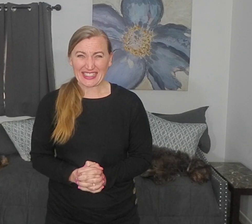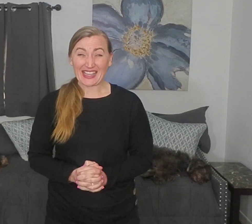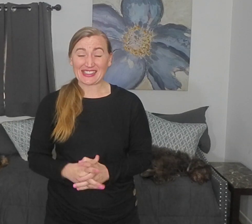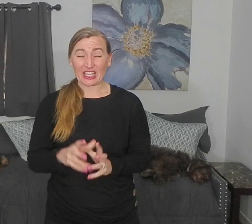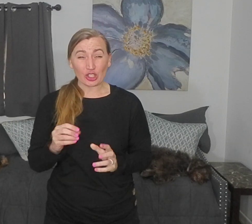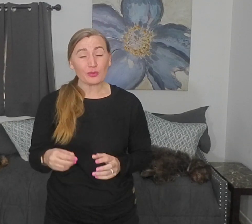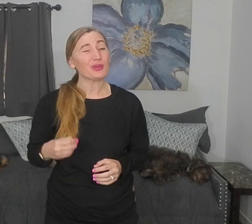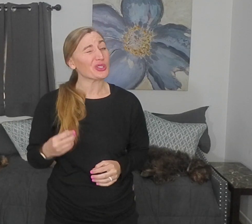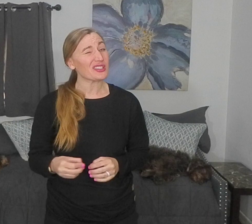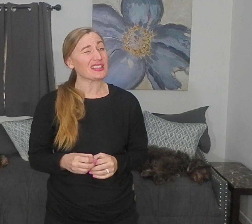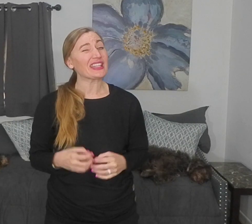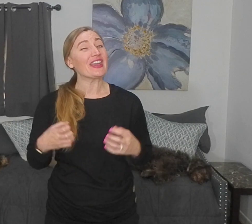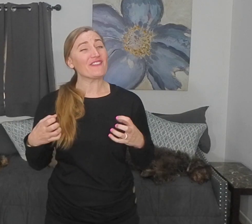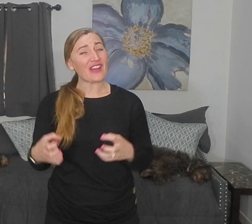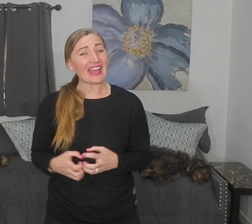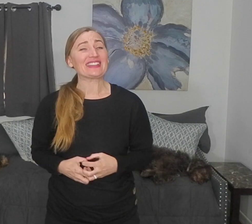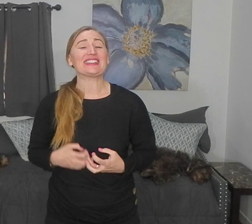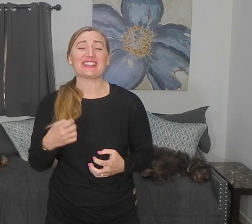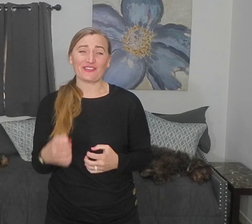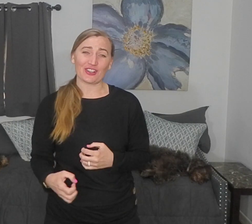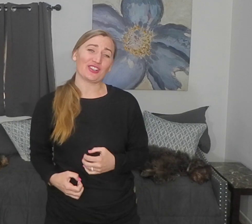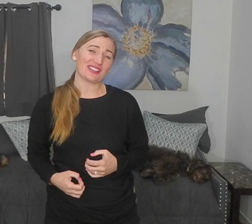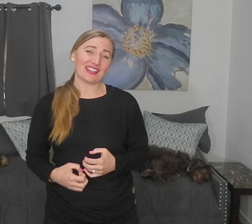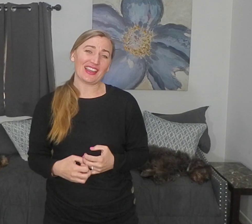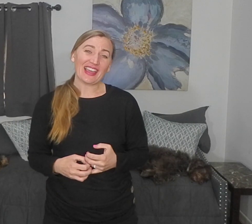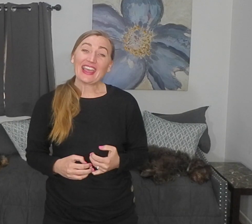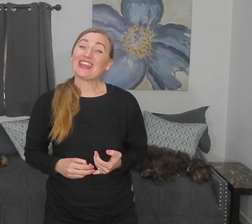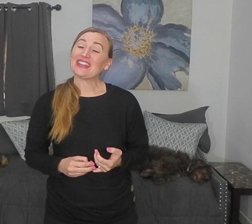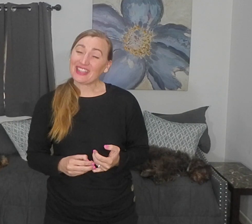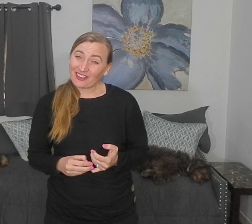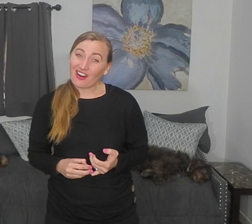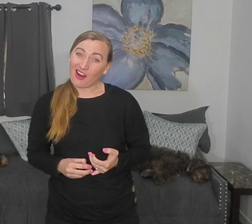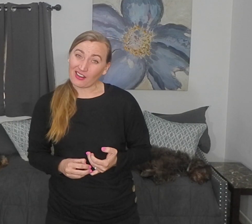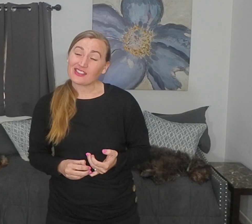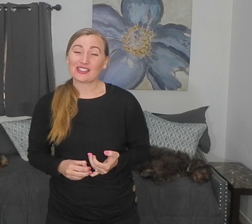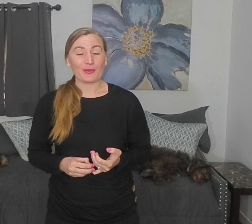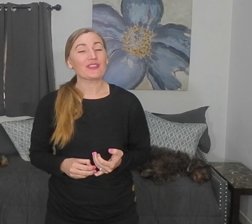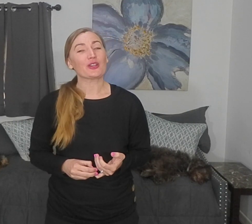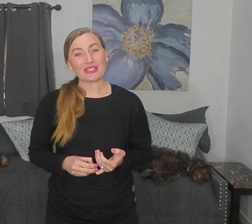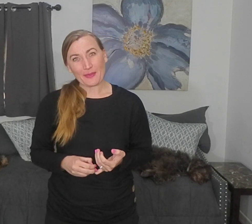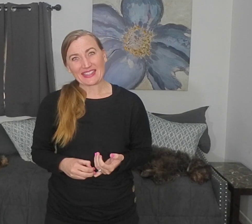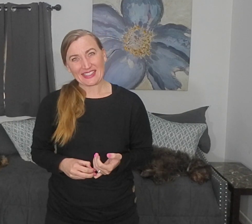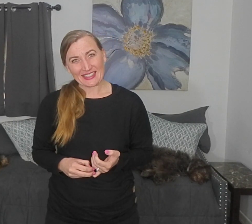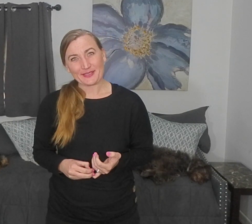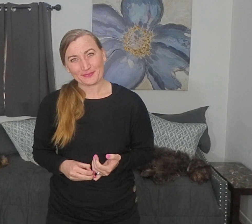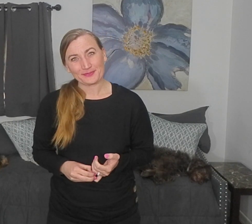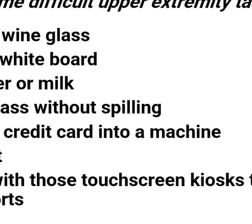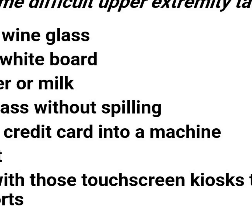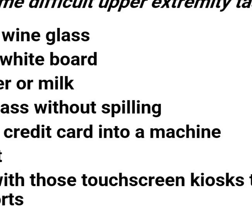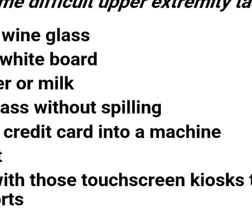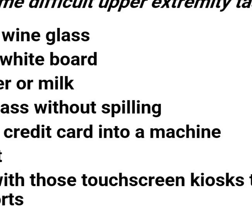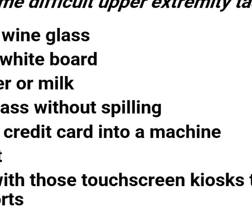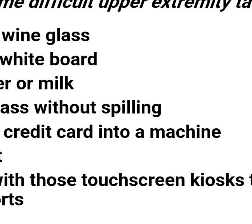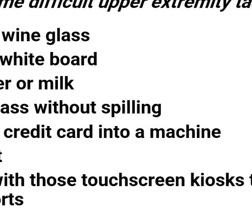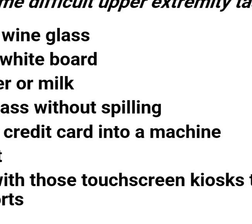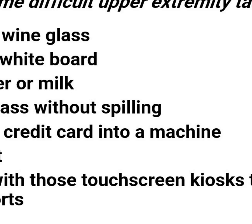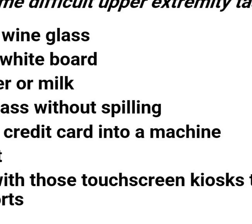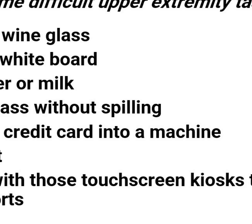tasks that you personally find difficult? And here are some of their responses. Picking up a wine glass,